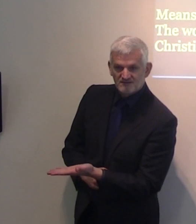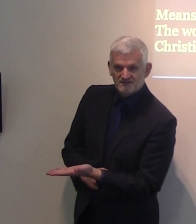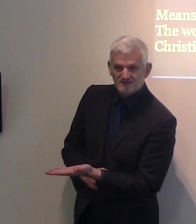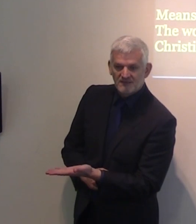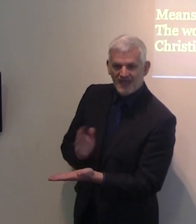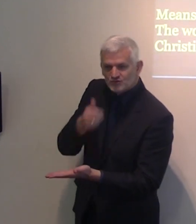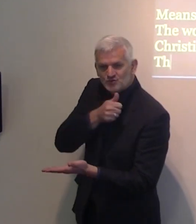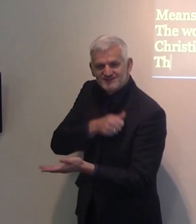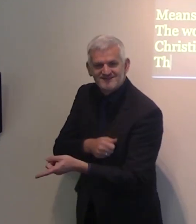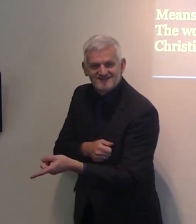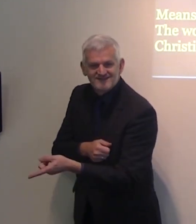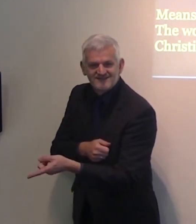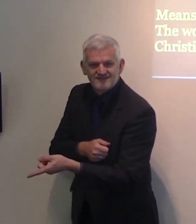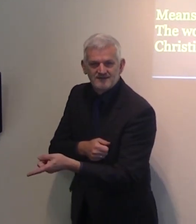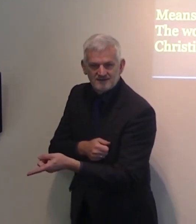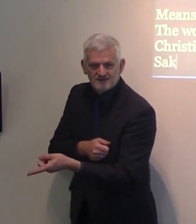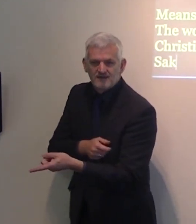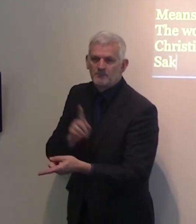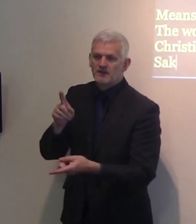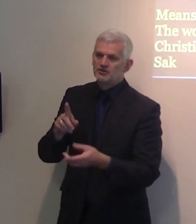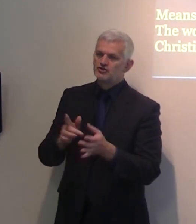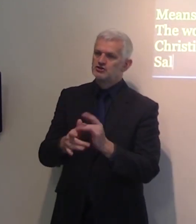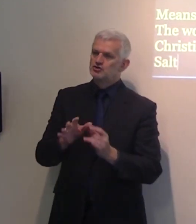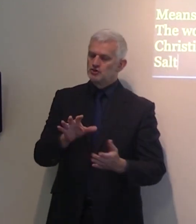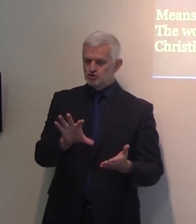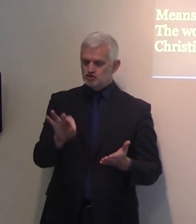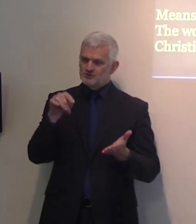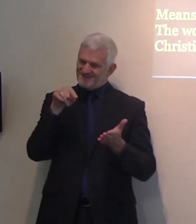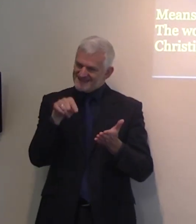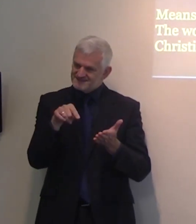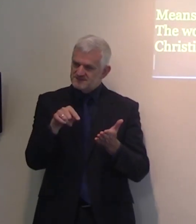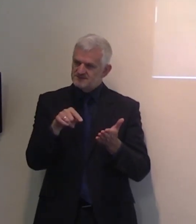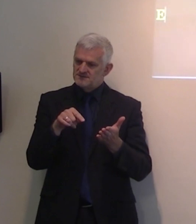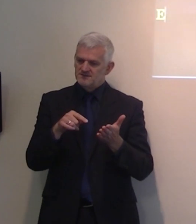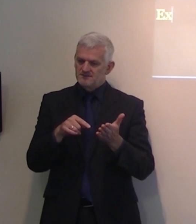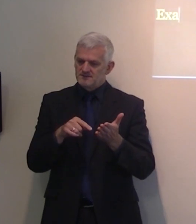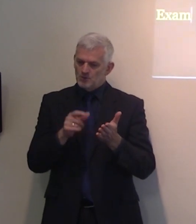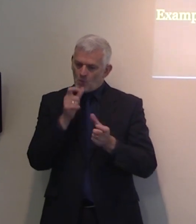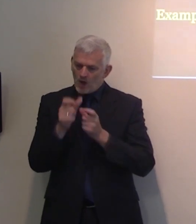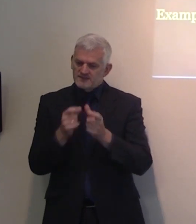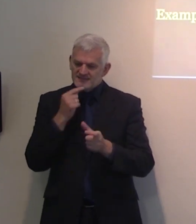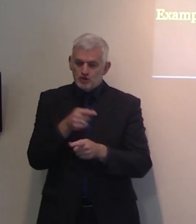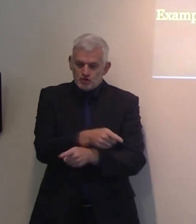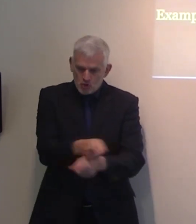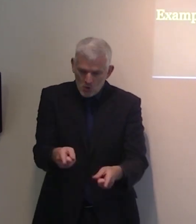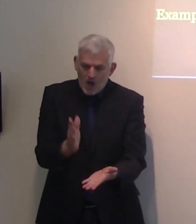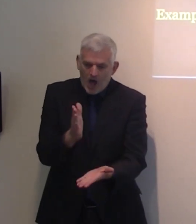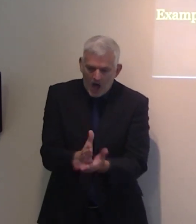Lord Jesus Christ has chosen a very specific attribute to say, you are the salt of the earth. So,